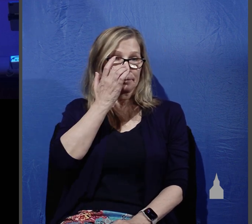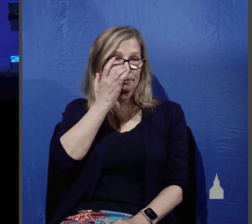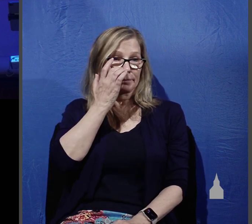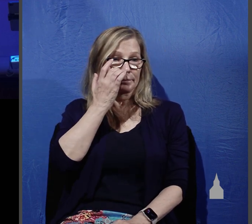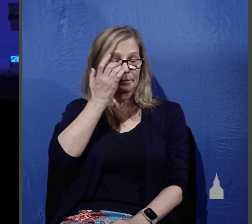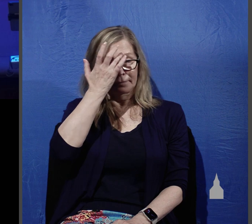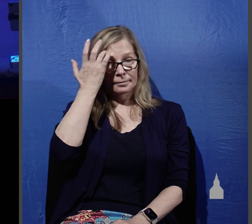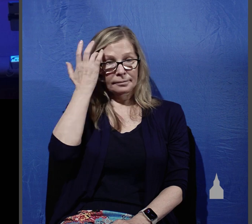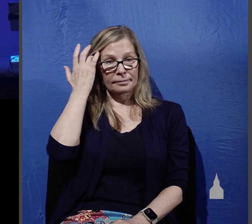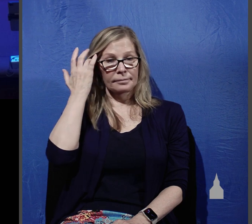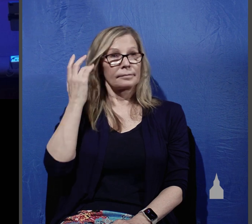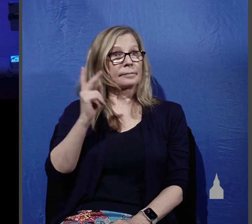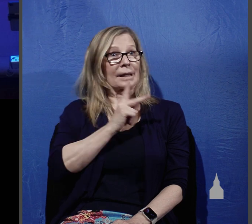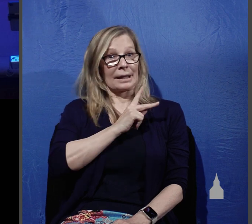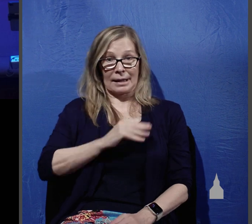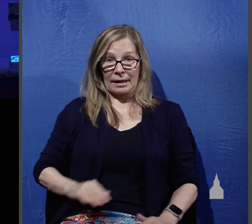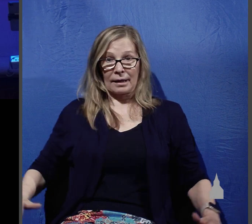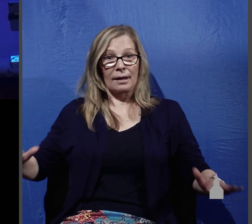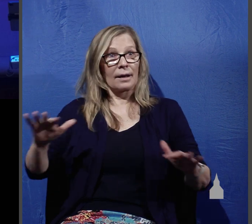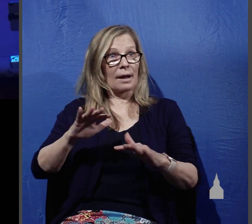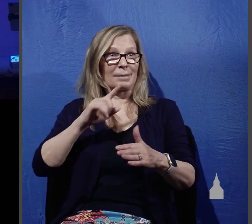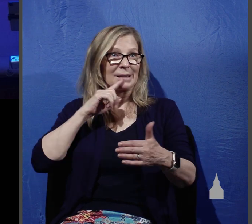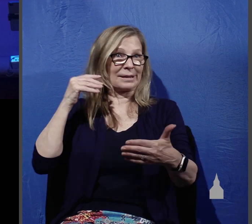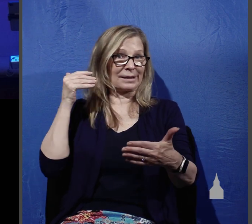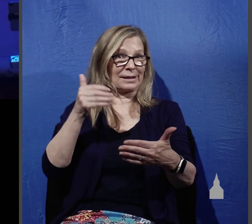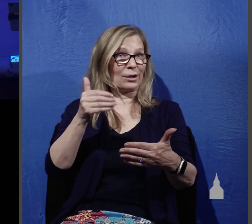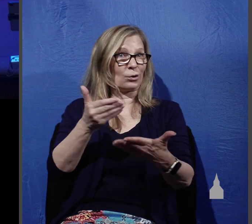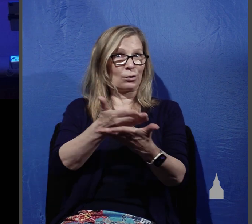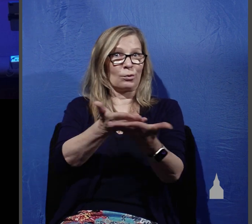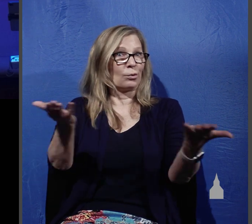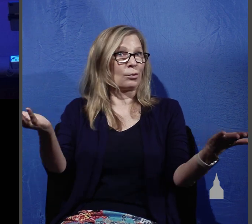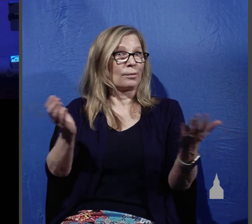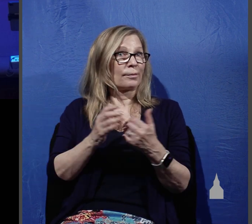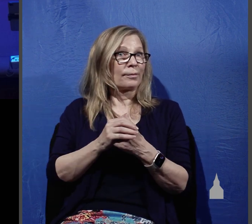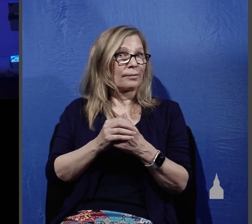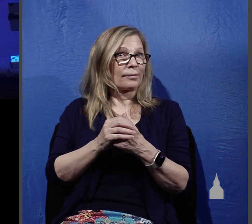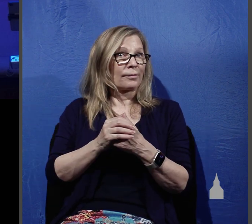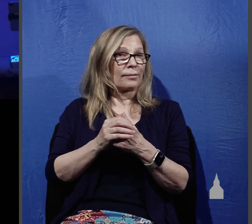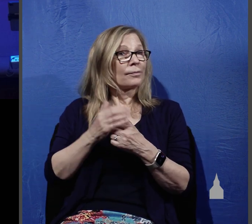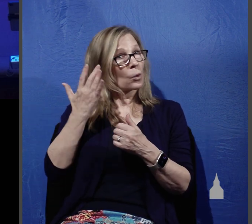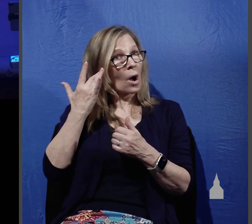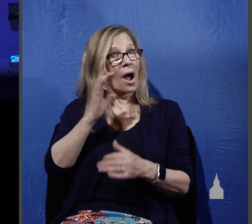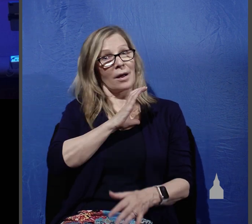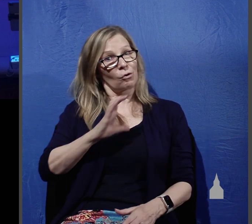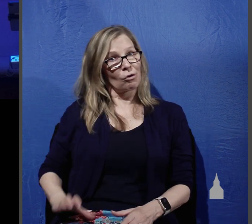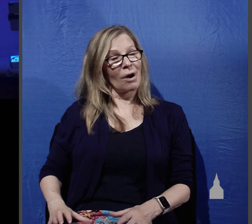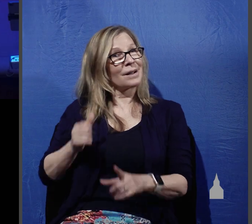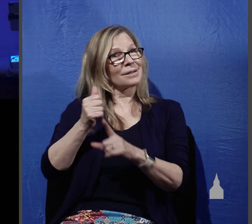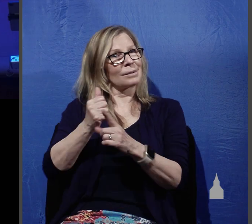the kingdom has come near to you because Christ has offered it to you